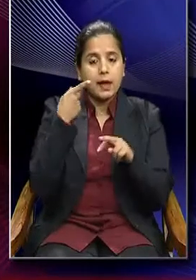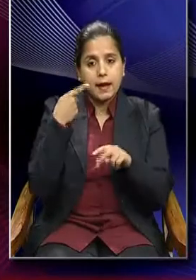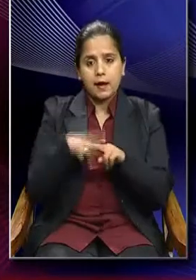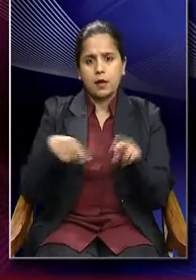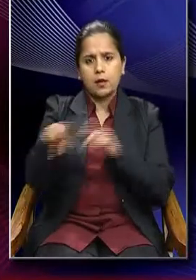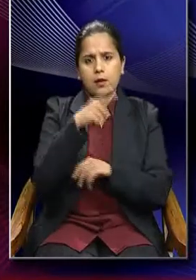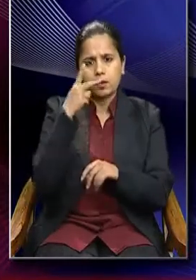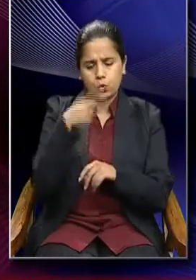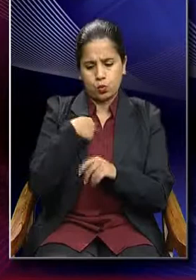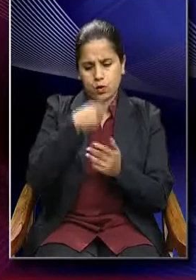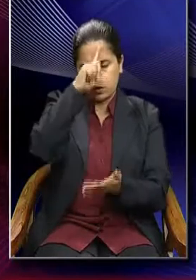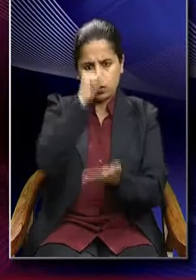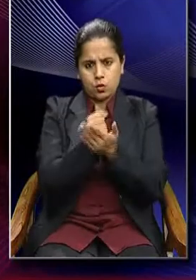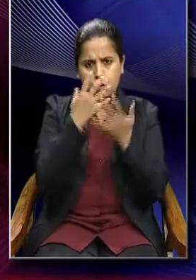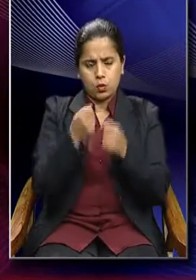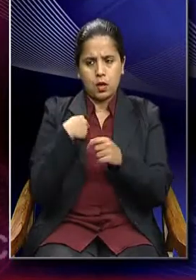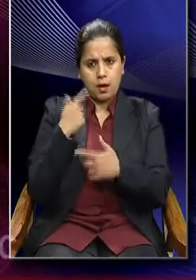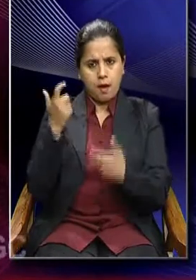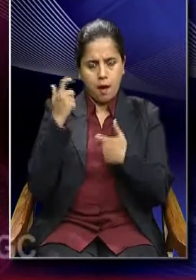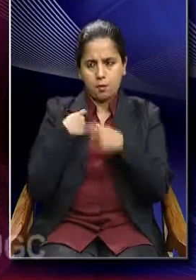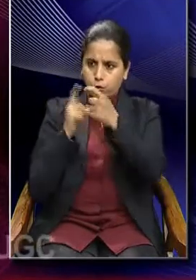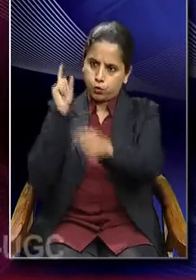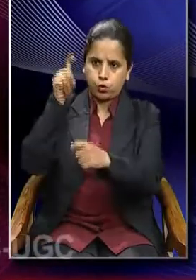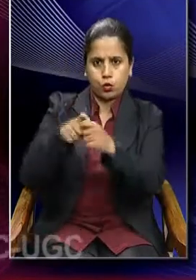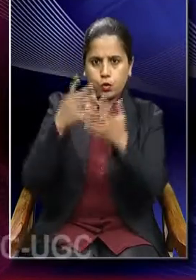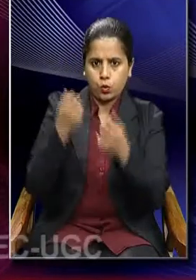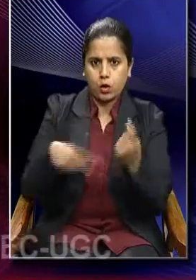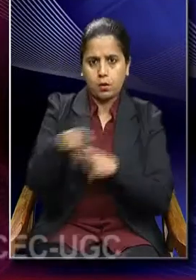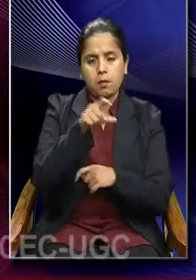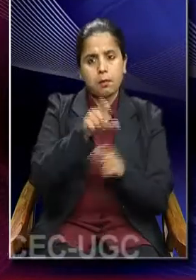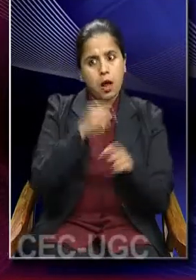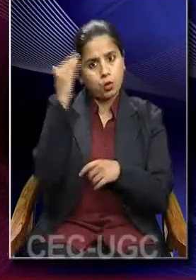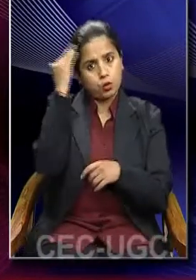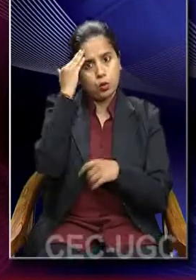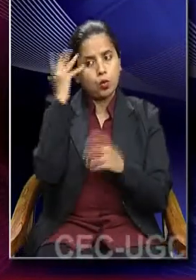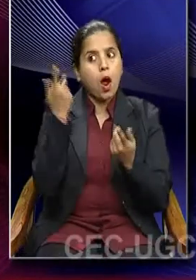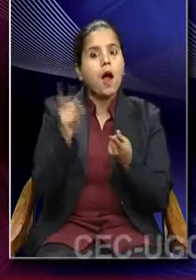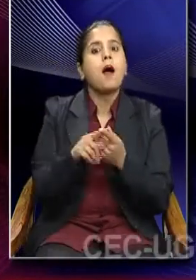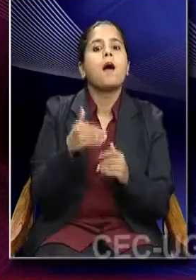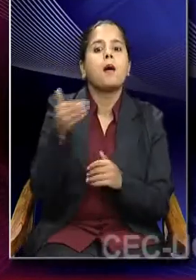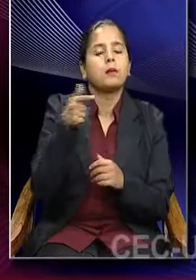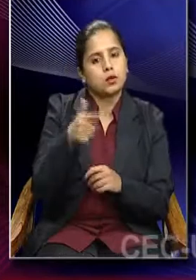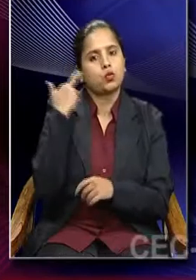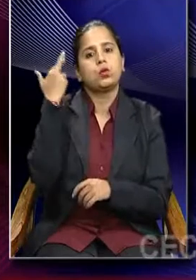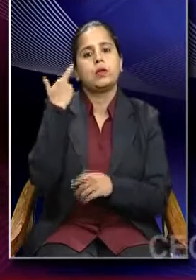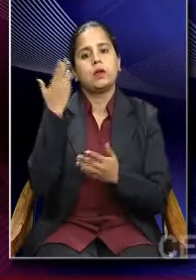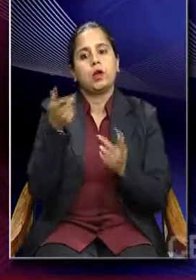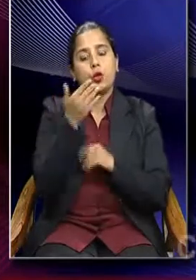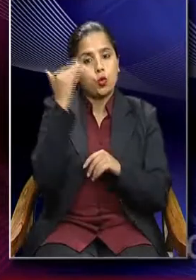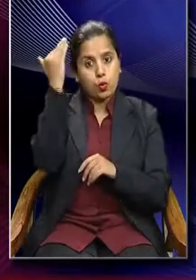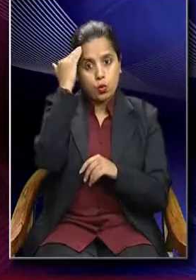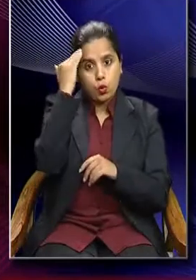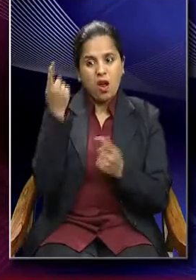takes the decision to join the army, one knows the consequences and therefore, knowing the